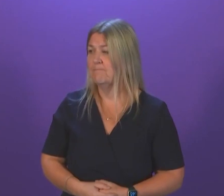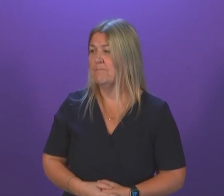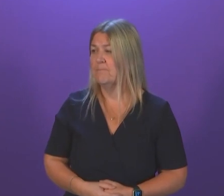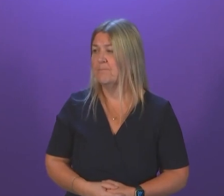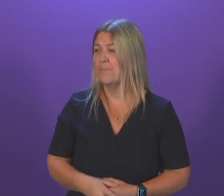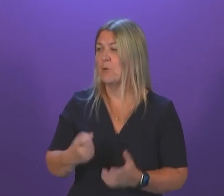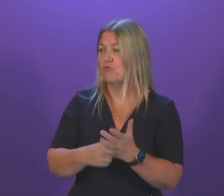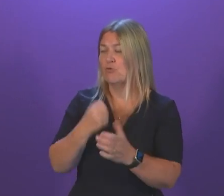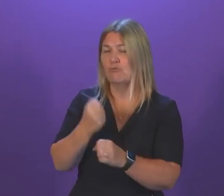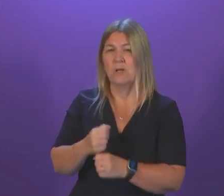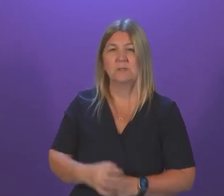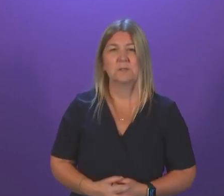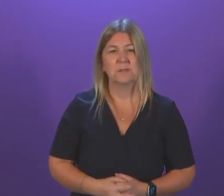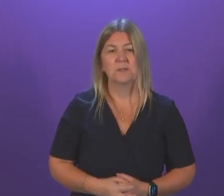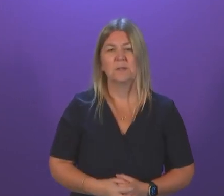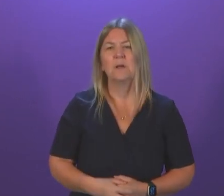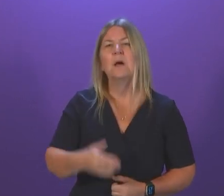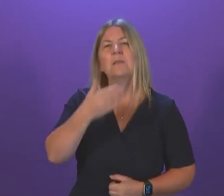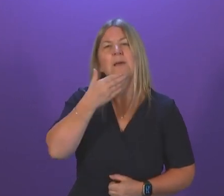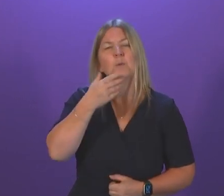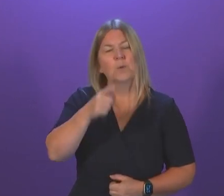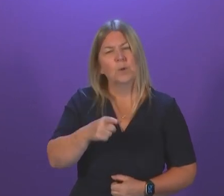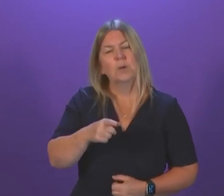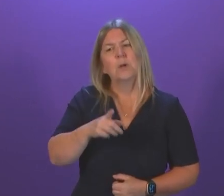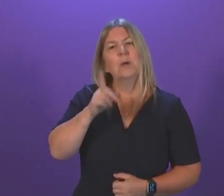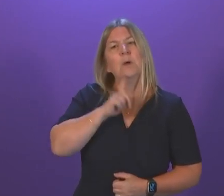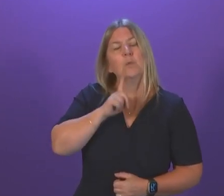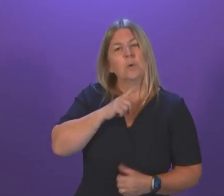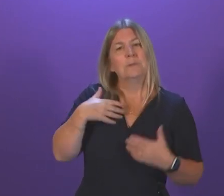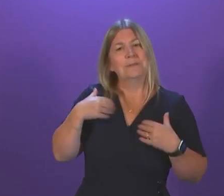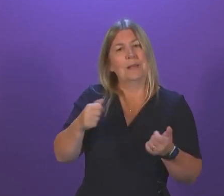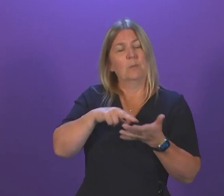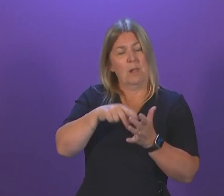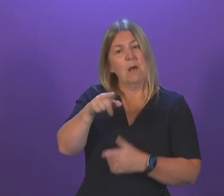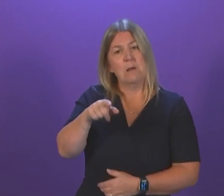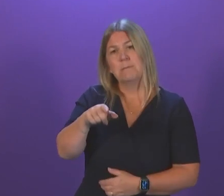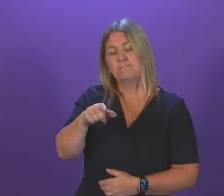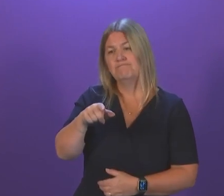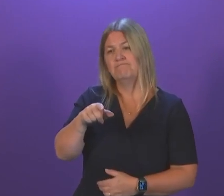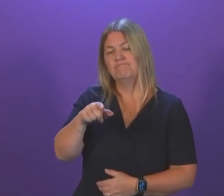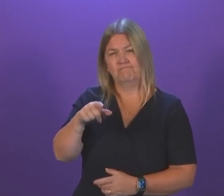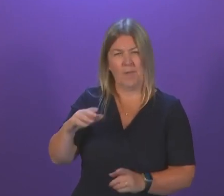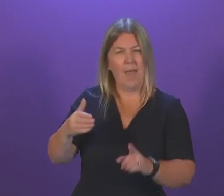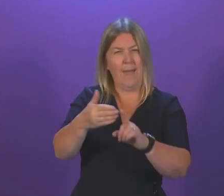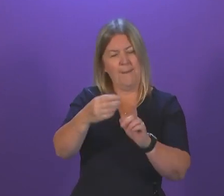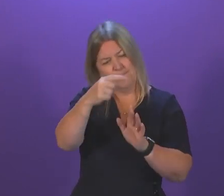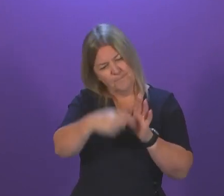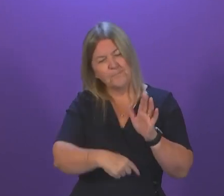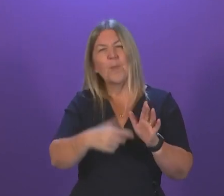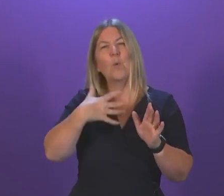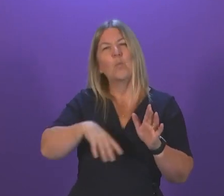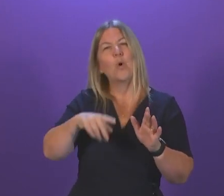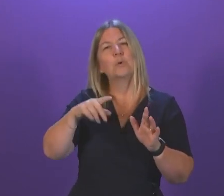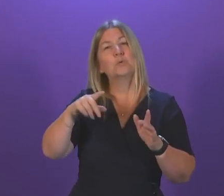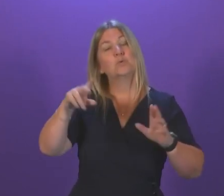I thank the First Minister for that response. The Women's Health Plan sets out a goal to reduce endometriosis diagnosis